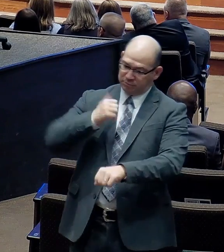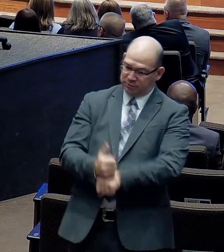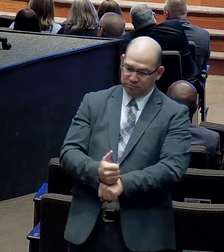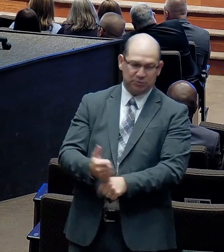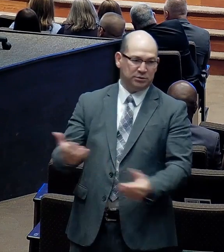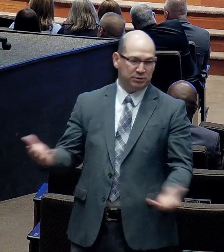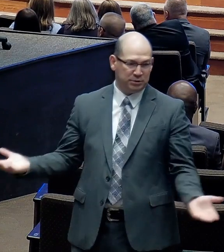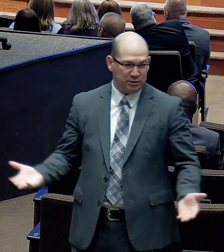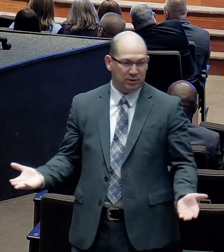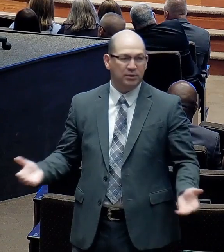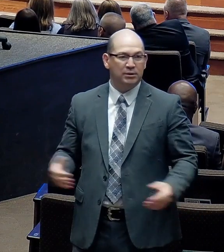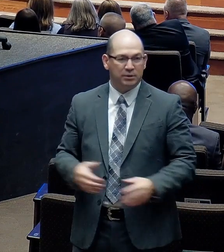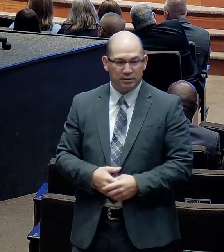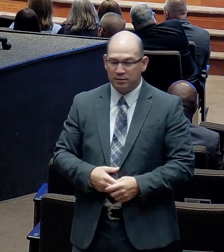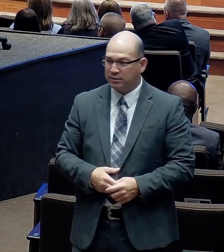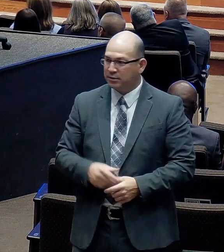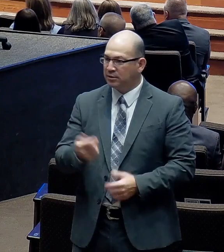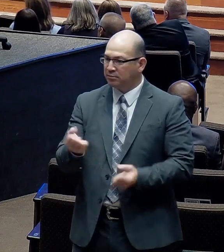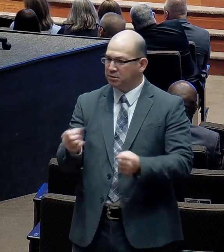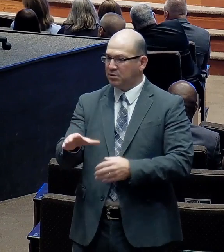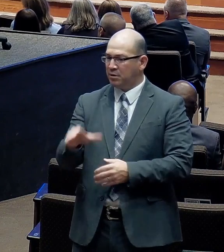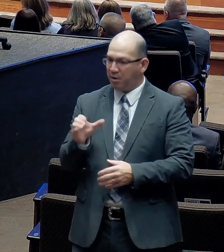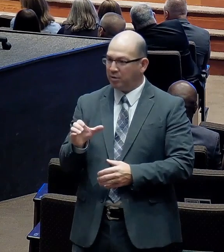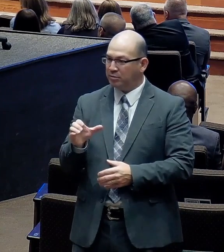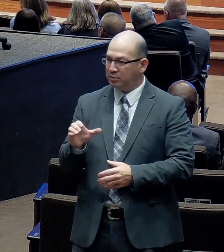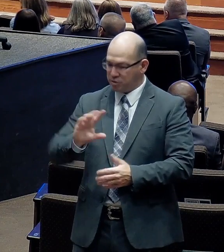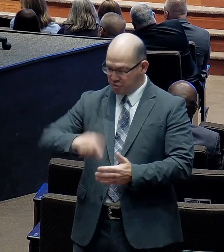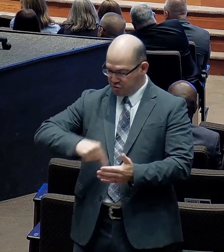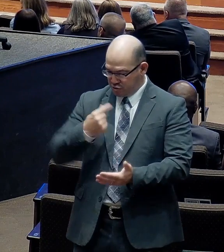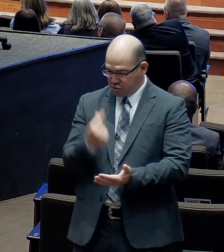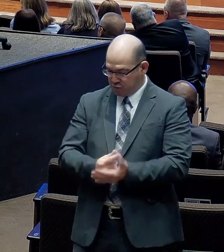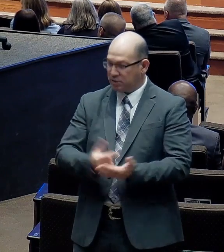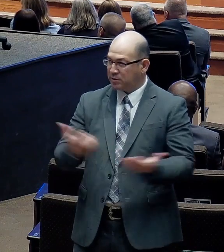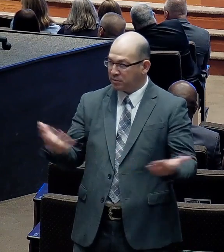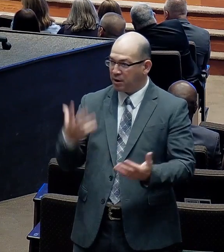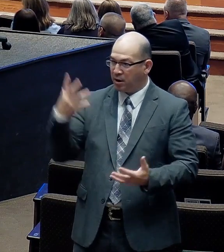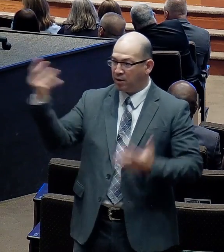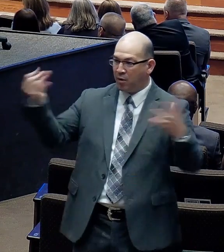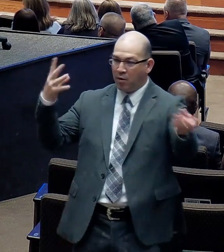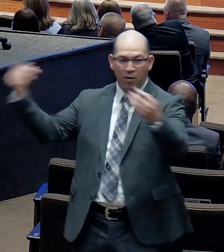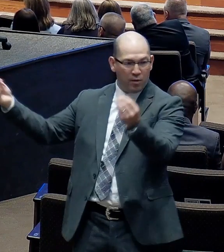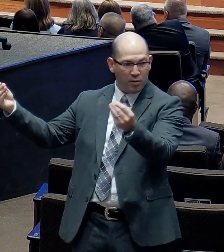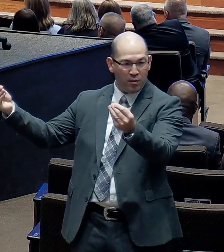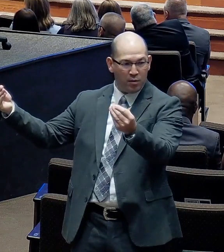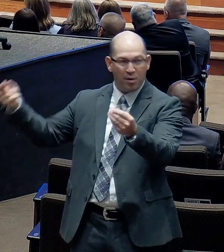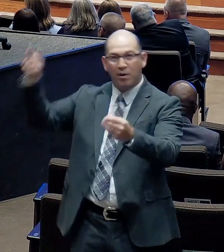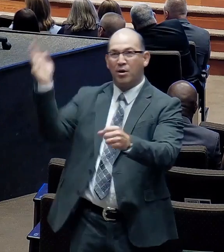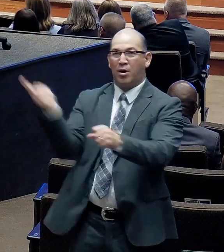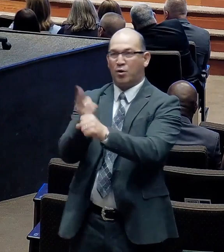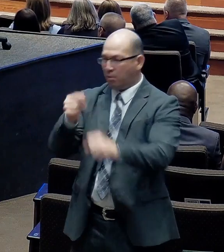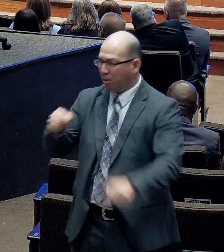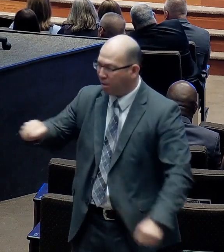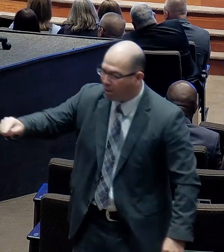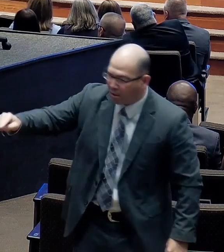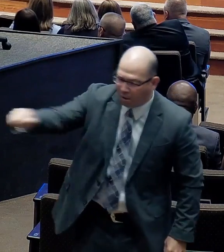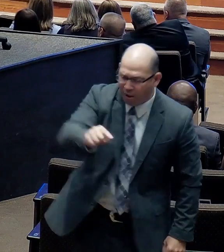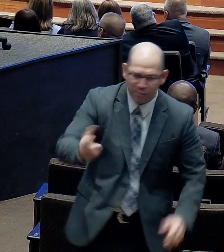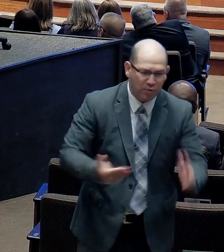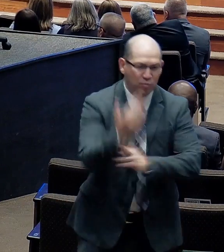Hundreds have left. Here. And are being used. Of God. All over the world. I hardly ever go.